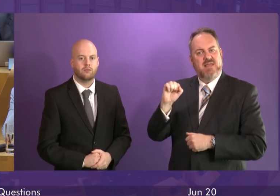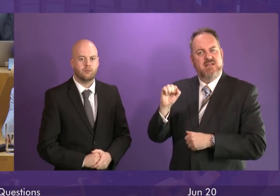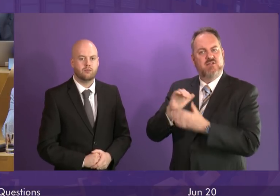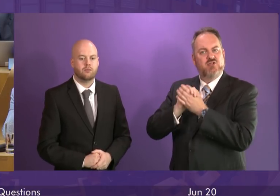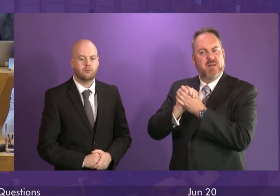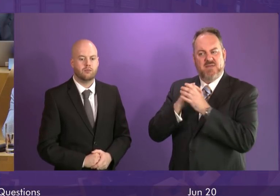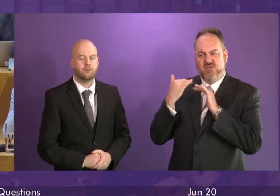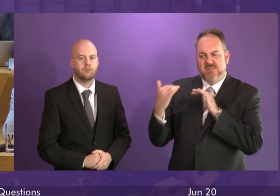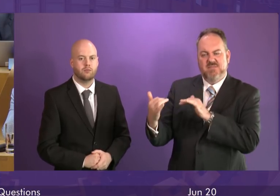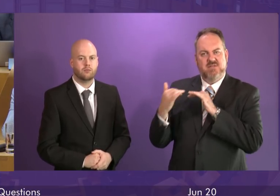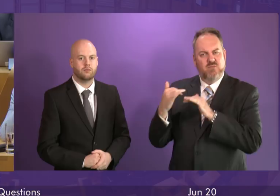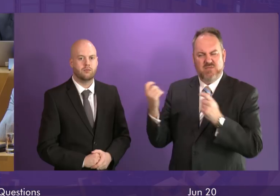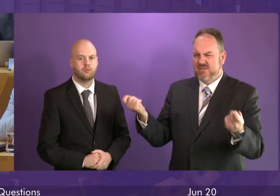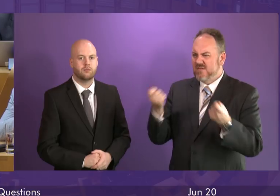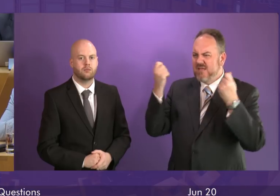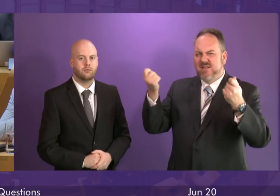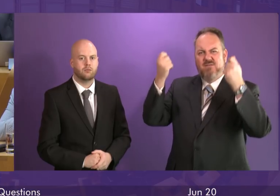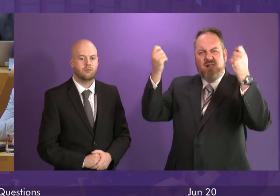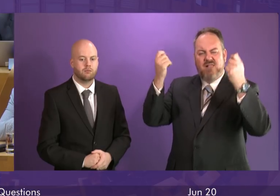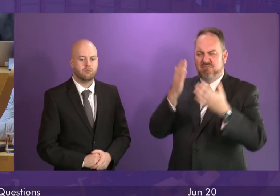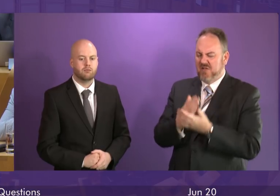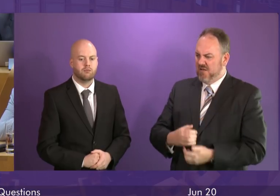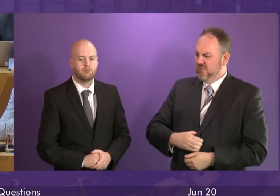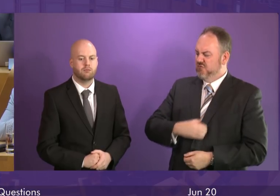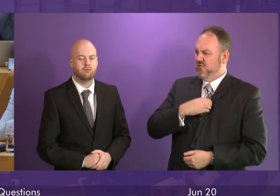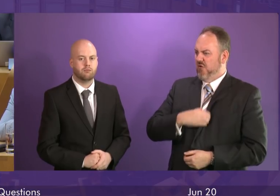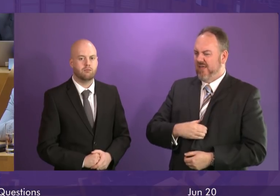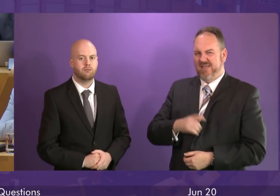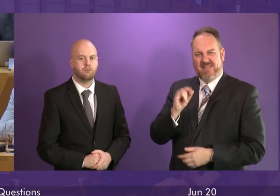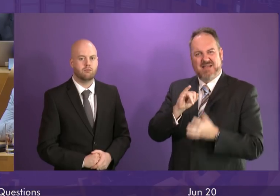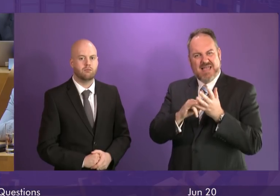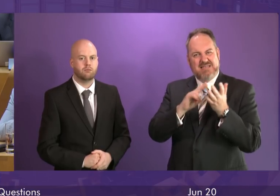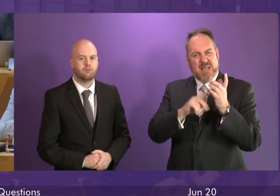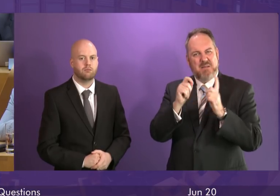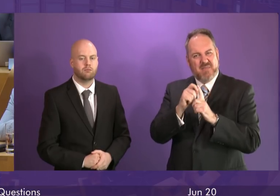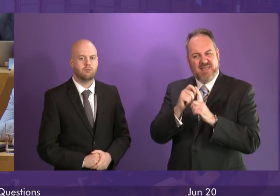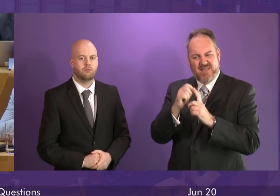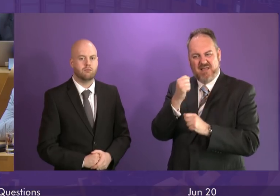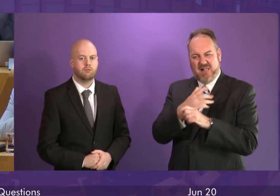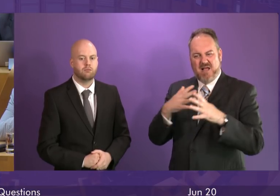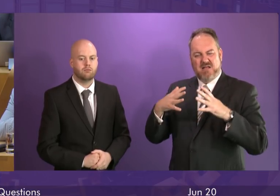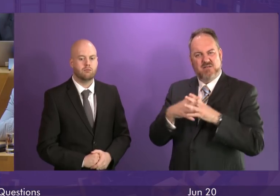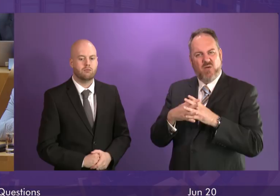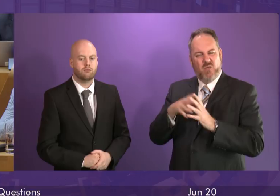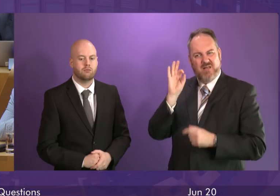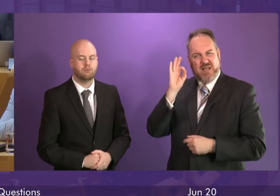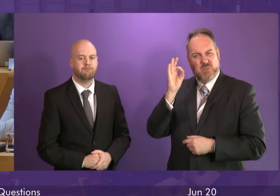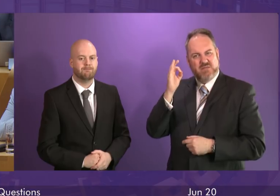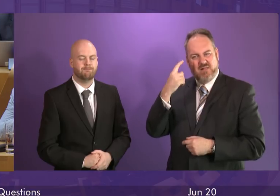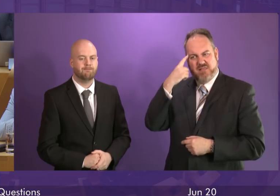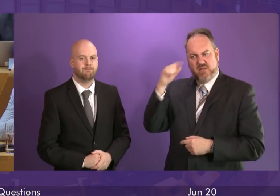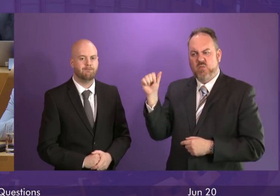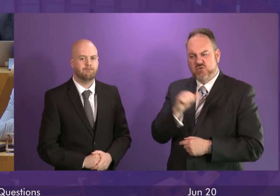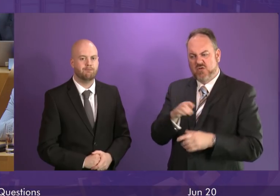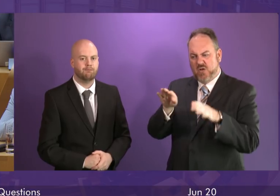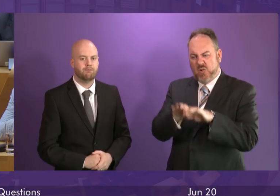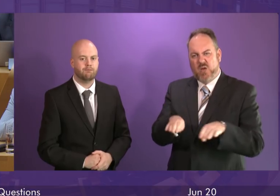sporting participation, it is indeed astonishing that the SNP Glasgow City Council is proposing the closure of